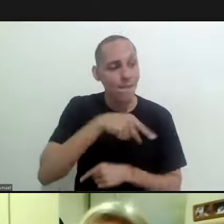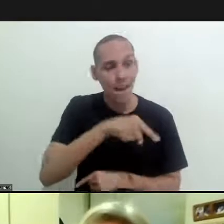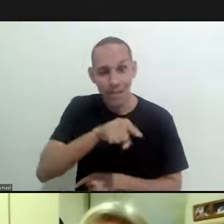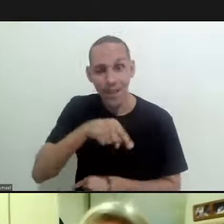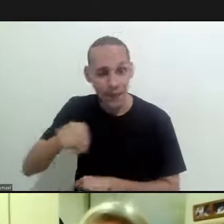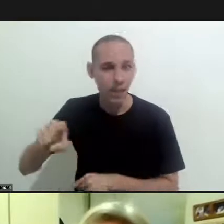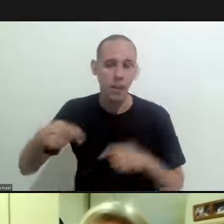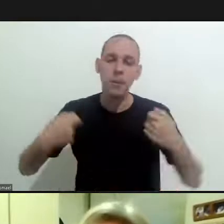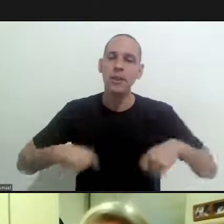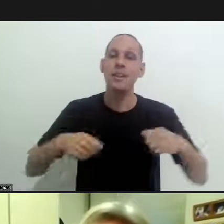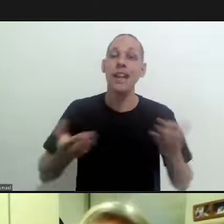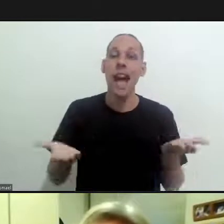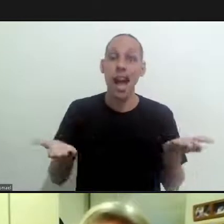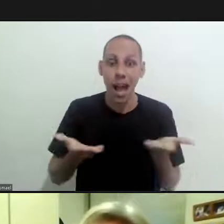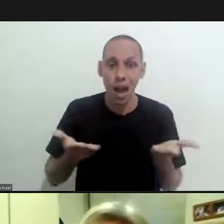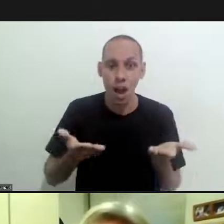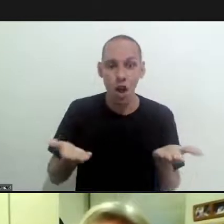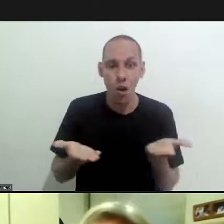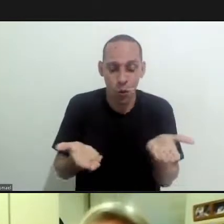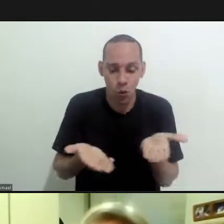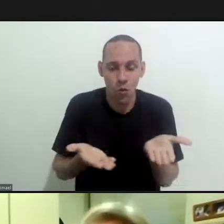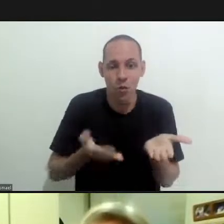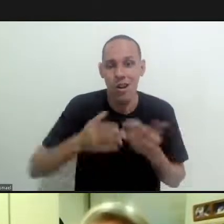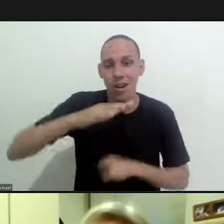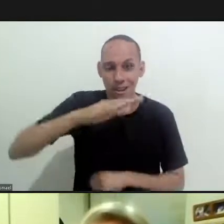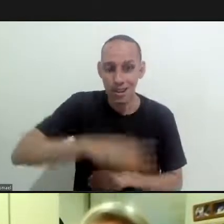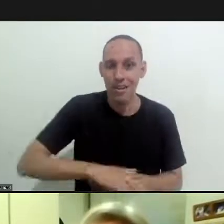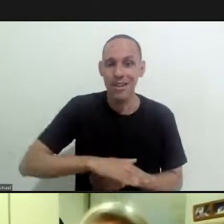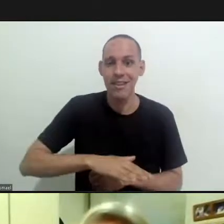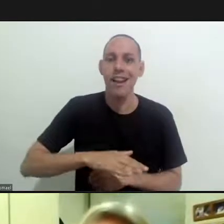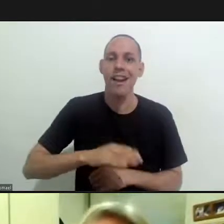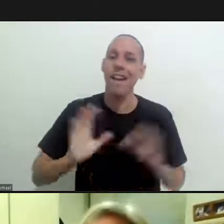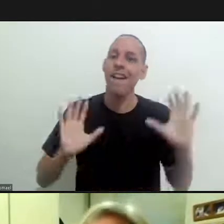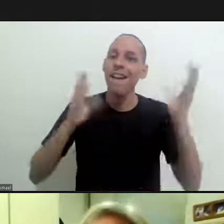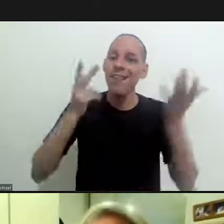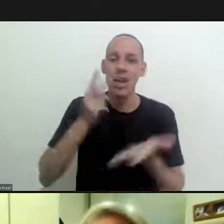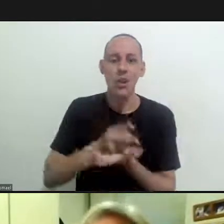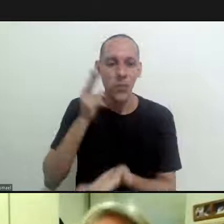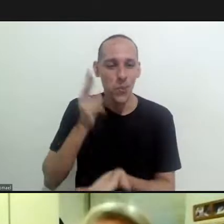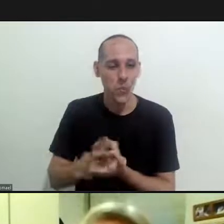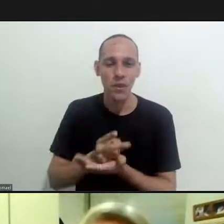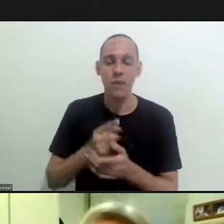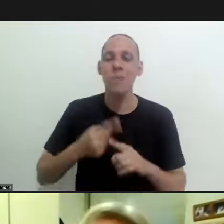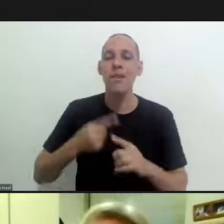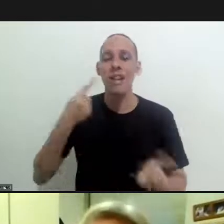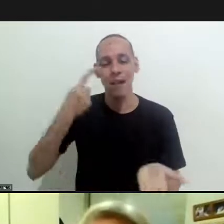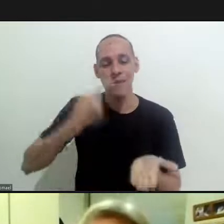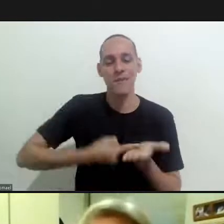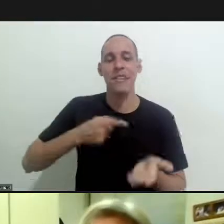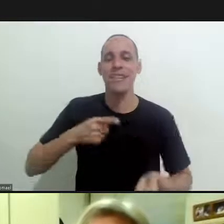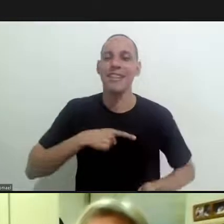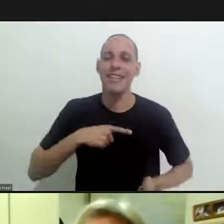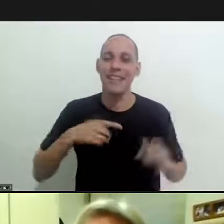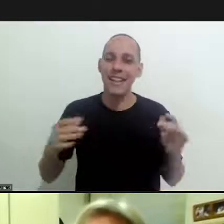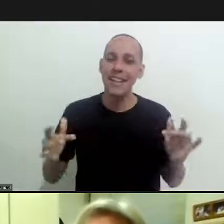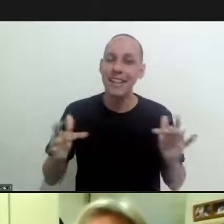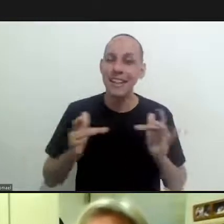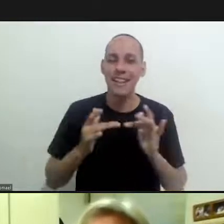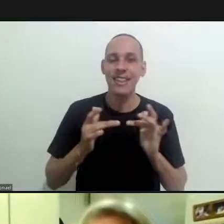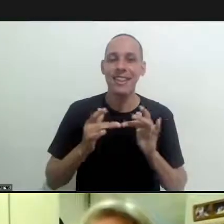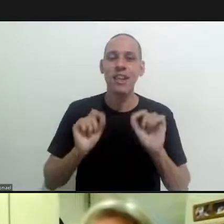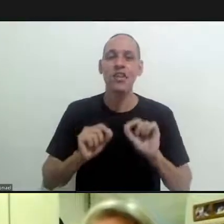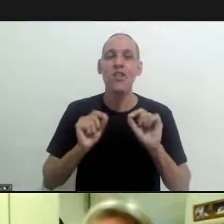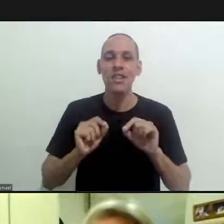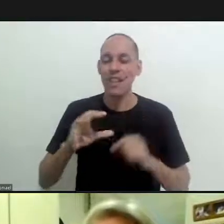and this afternoon we're going to continue talking about this fio cruis has a huge commitment with